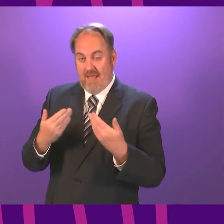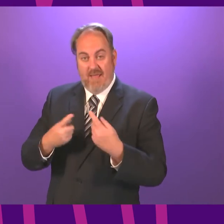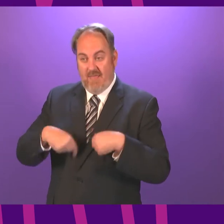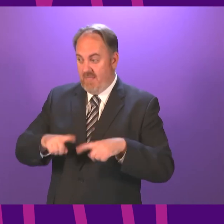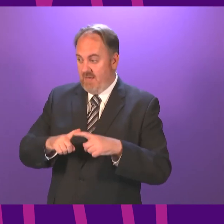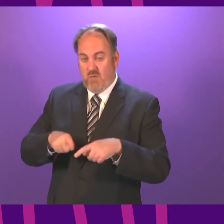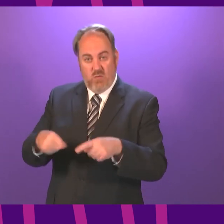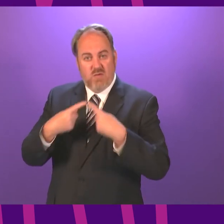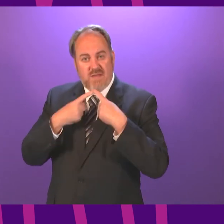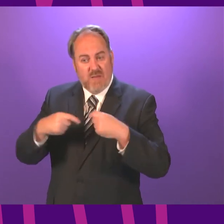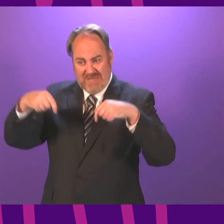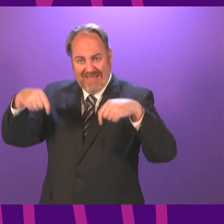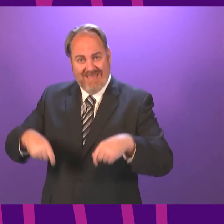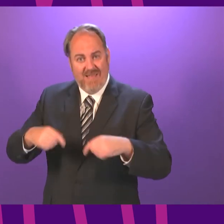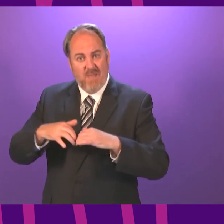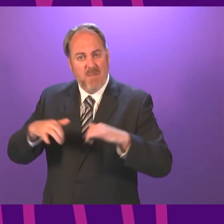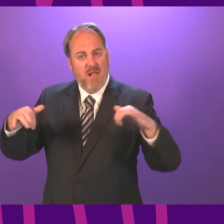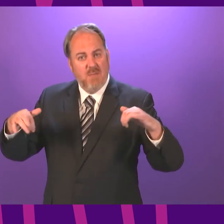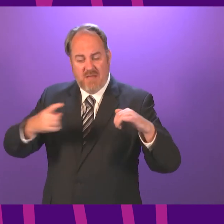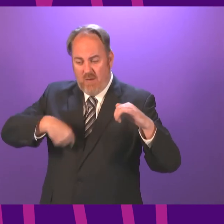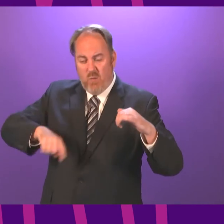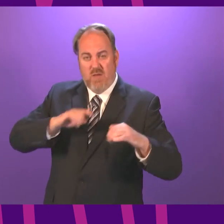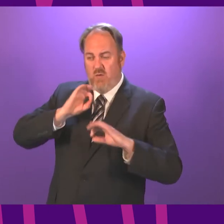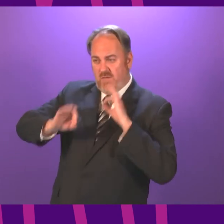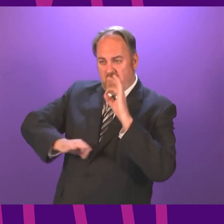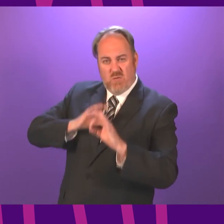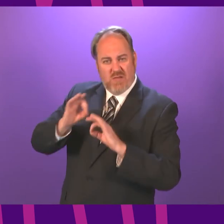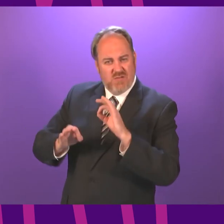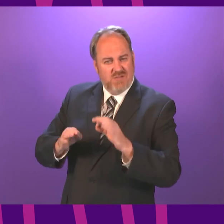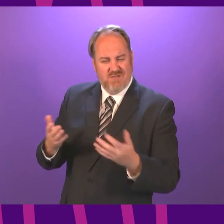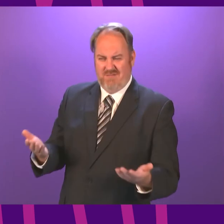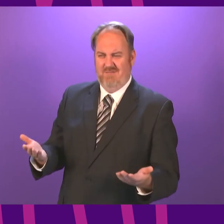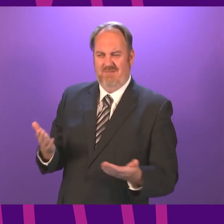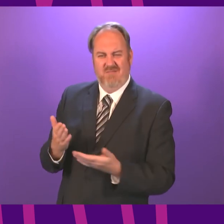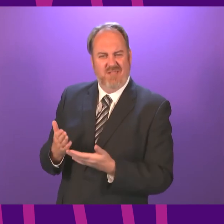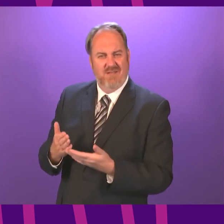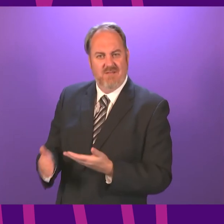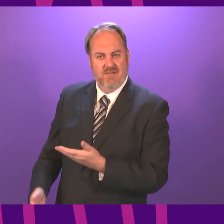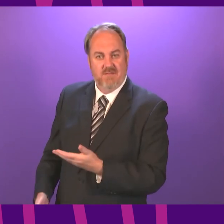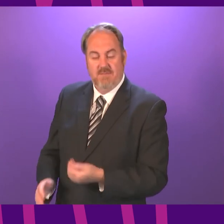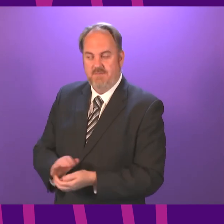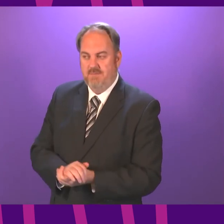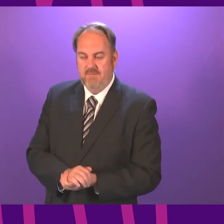himself could have announced it to Parliament and be questioned by MSPs? Cabinet Secretary